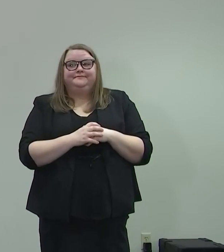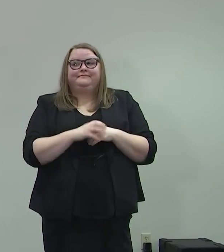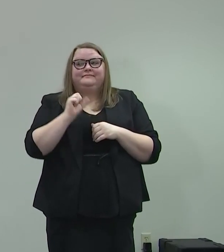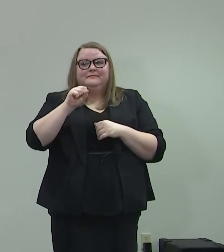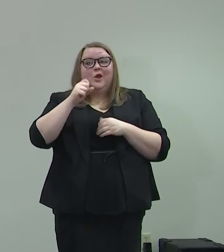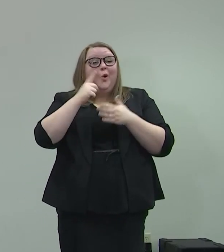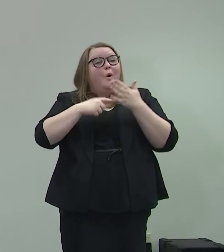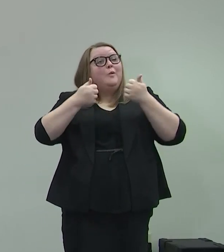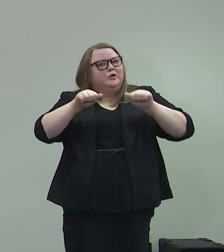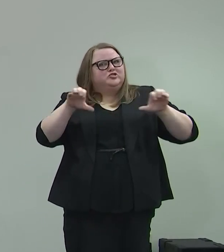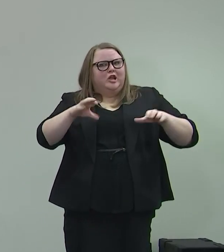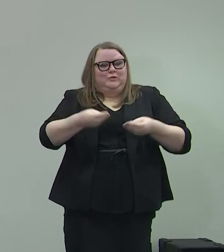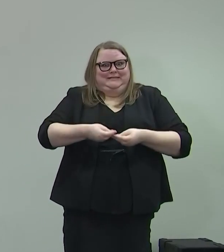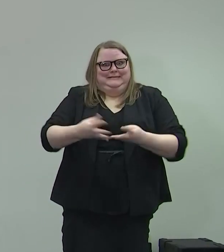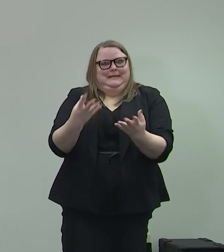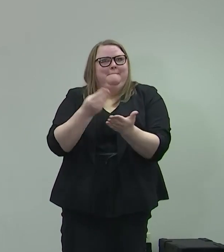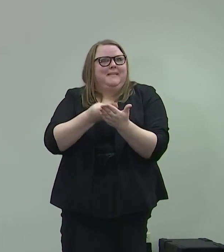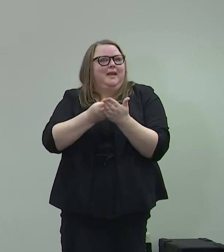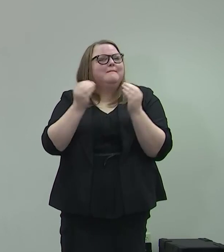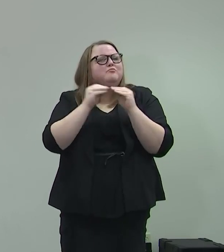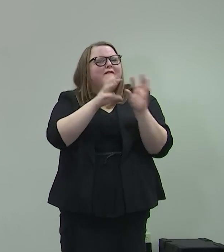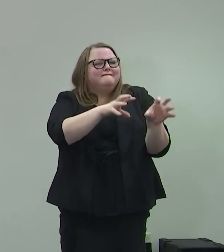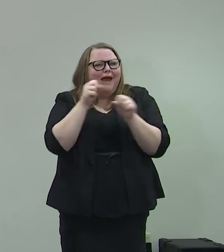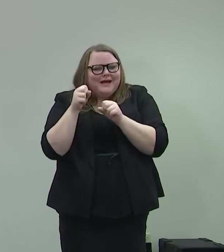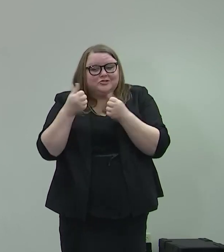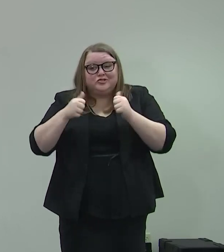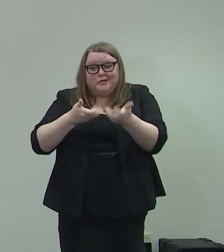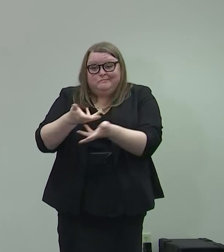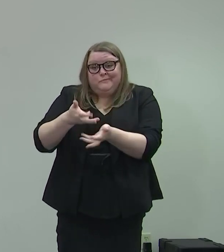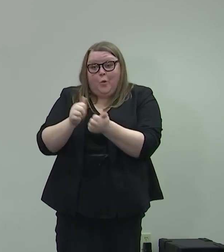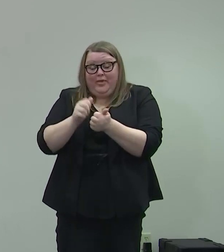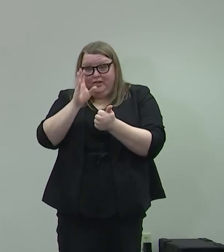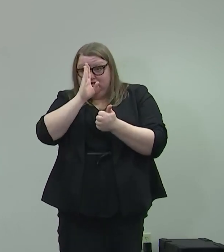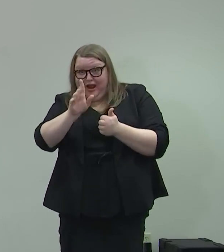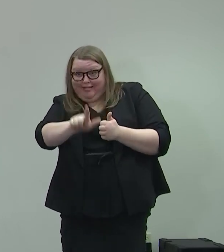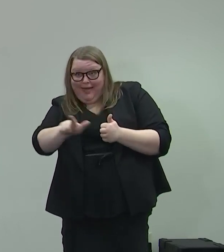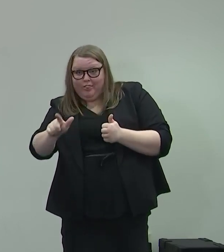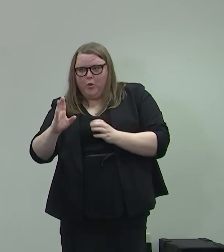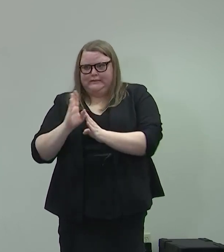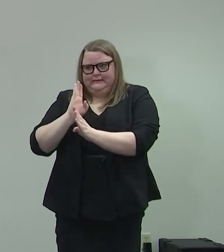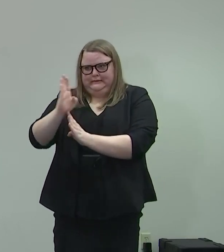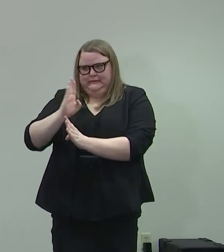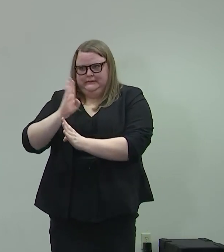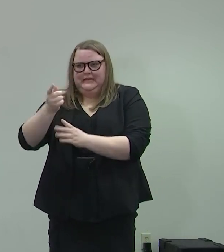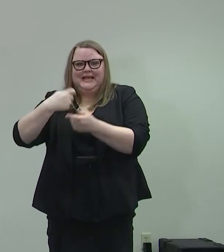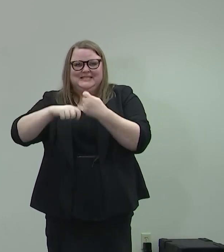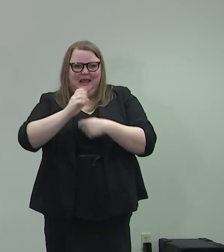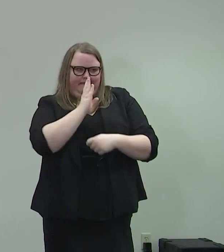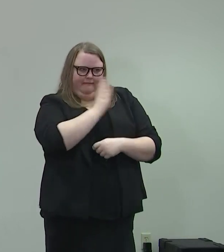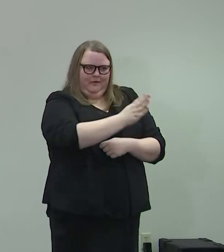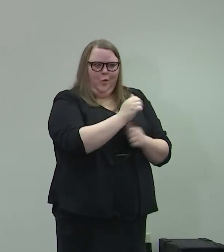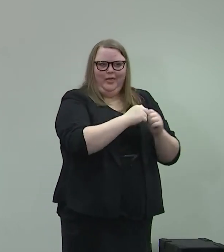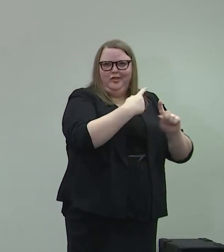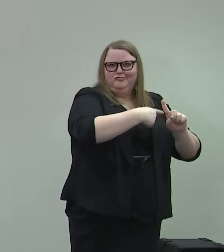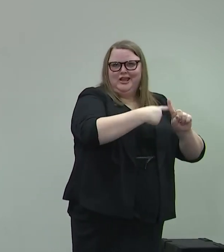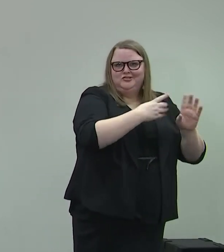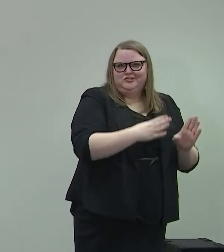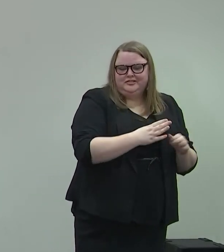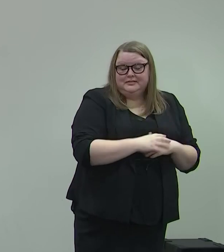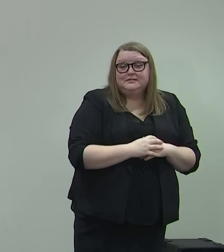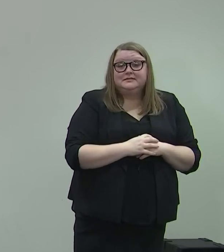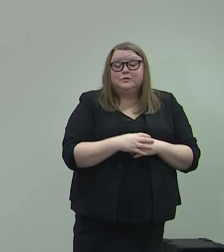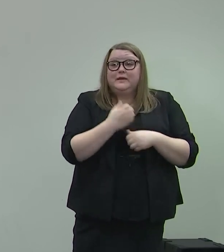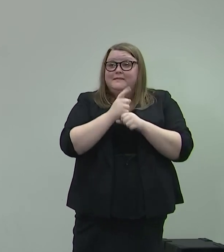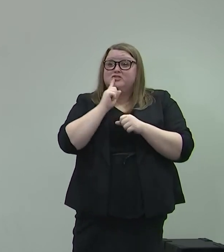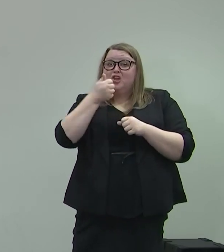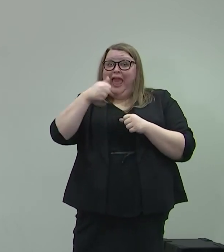money out on the street faster. We're trying to work with the landlords that come to us instead of the tenants necessarily coming to us. We made sure that any of those funds,